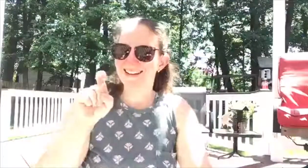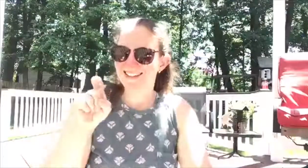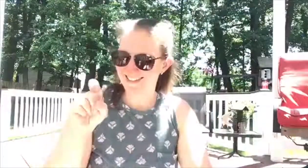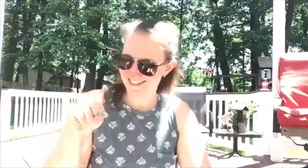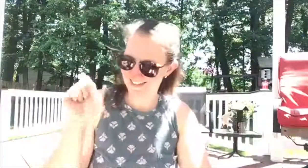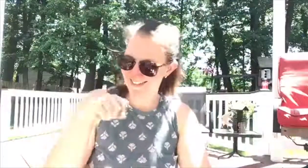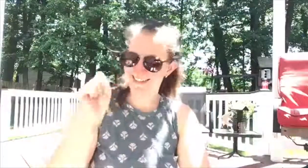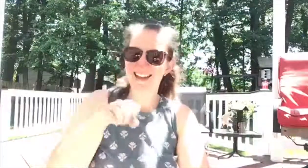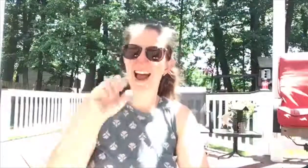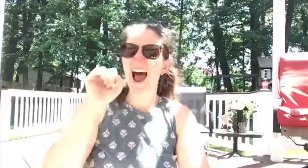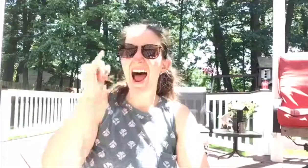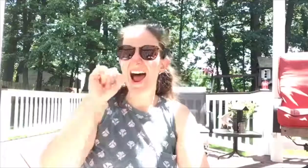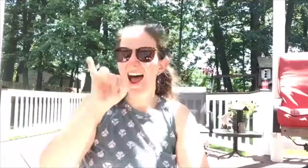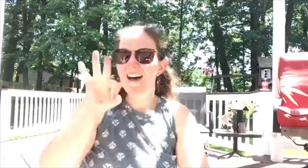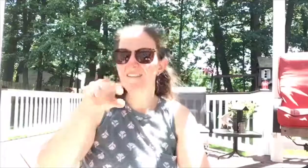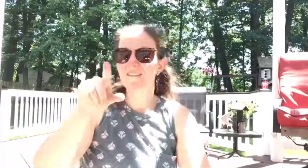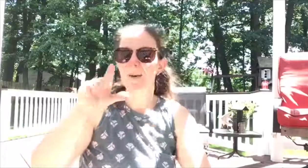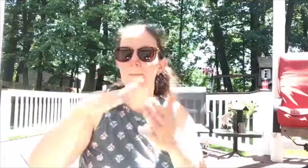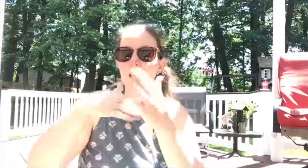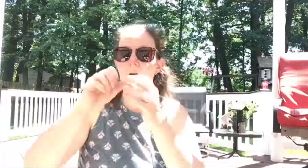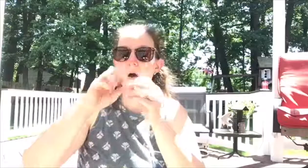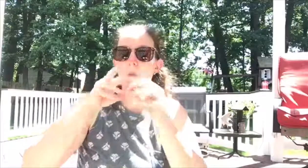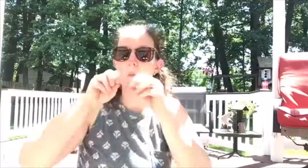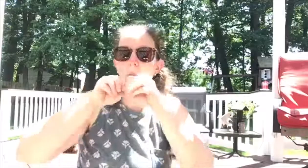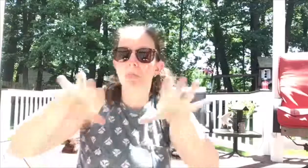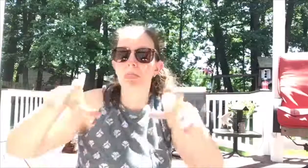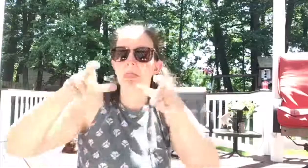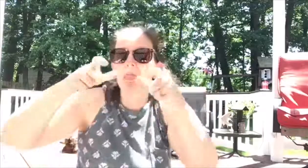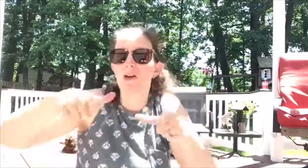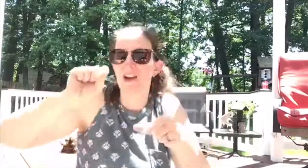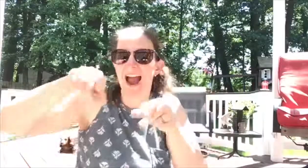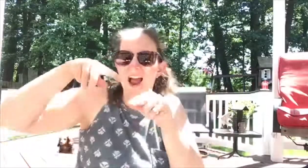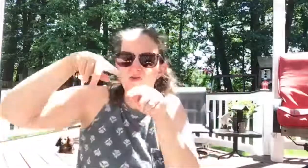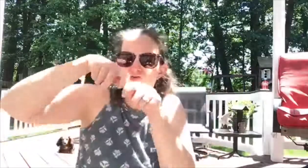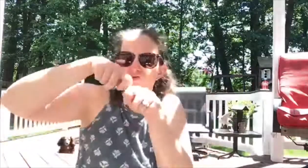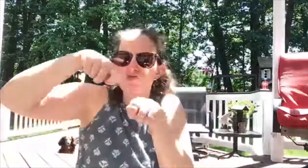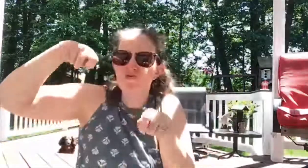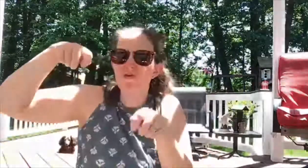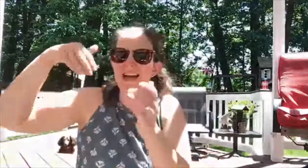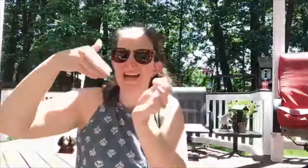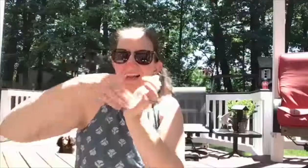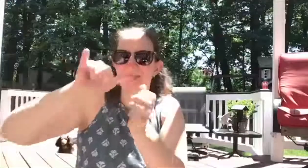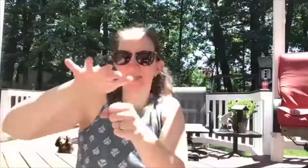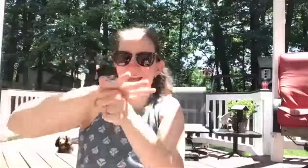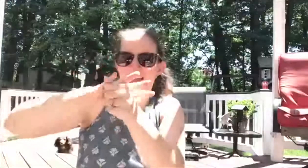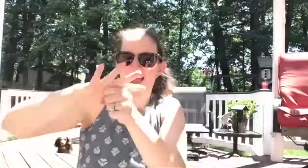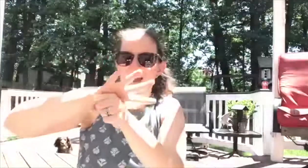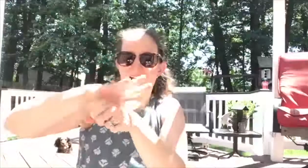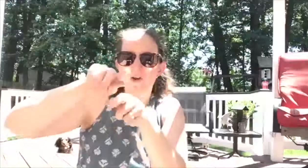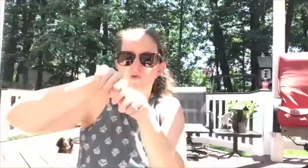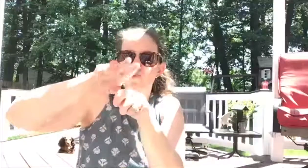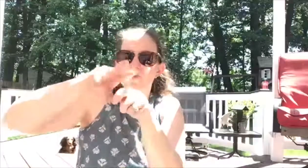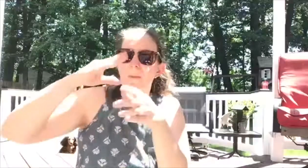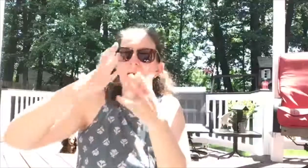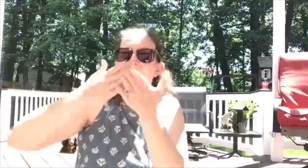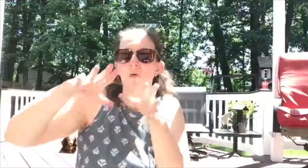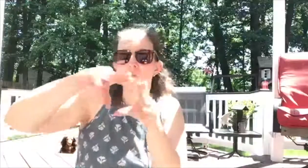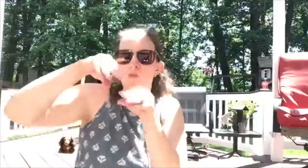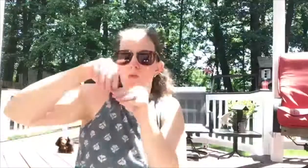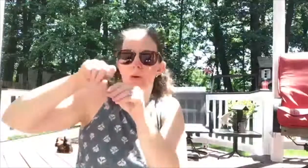isn't that cool if the paint goes all over the place you can always clean it up with the syringe and